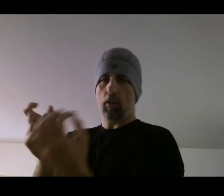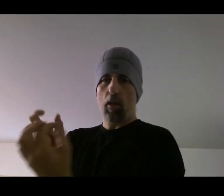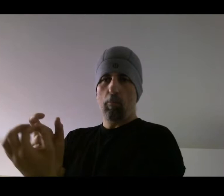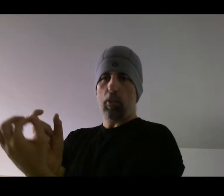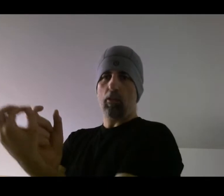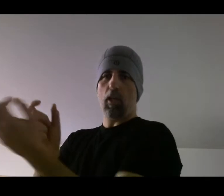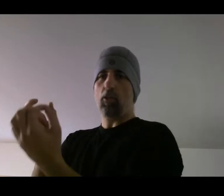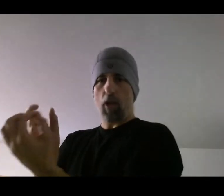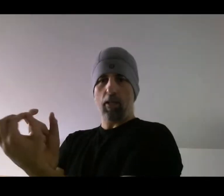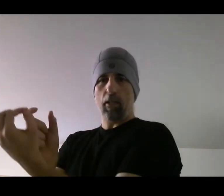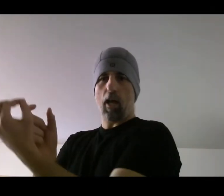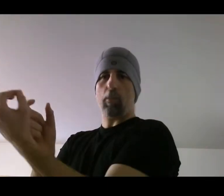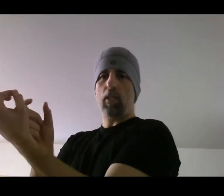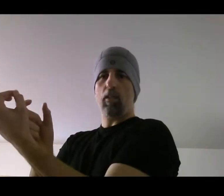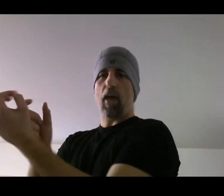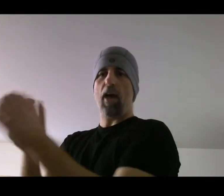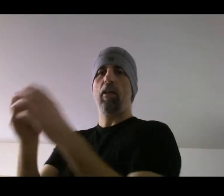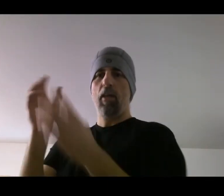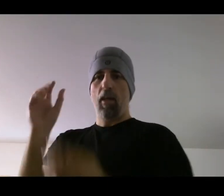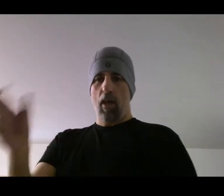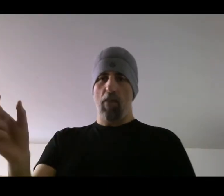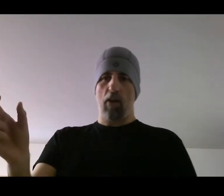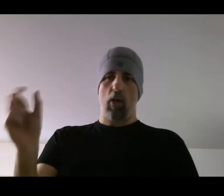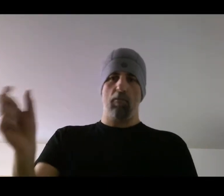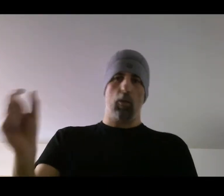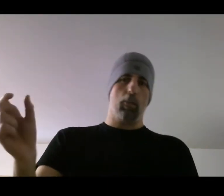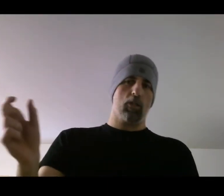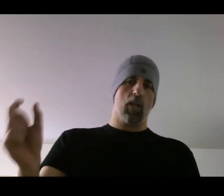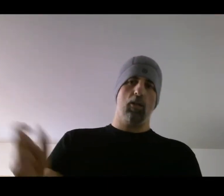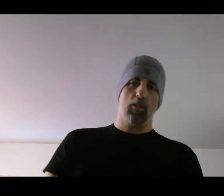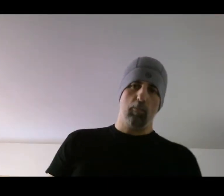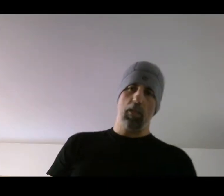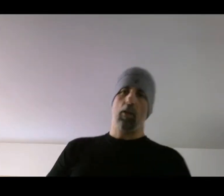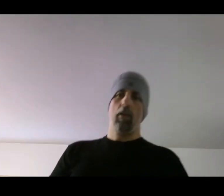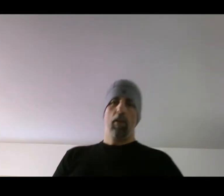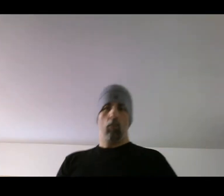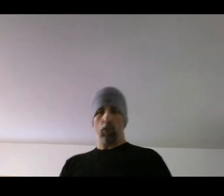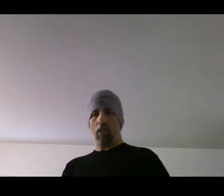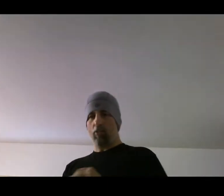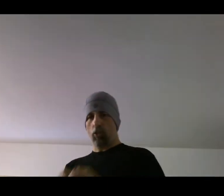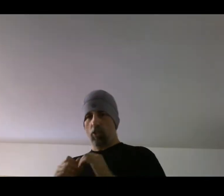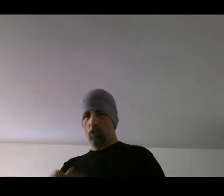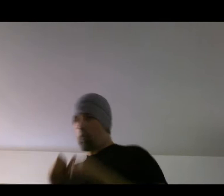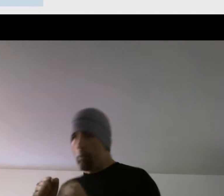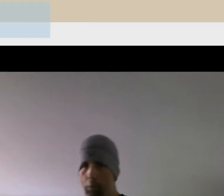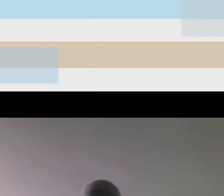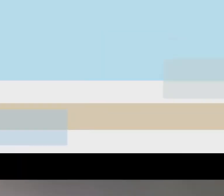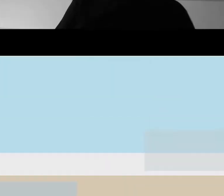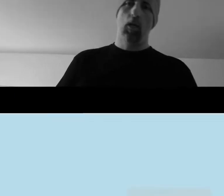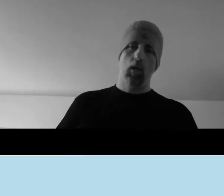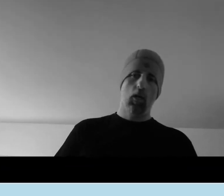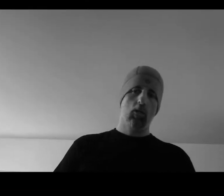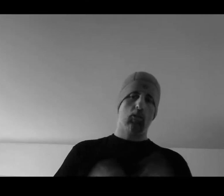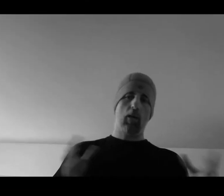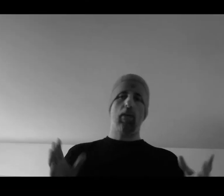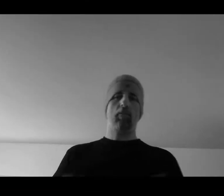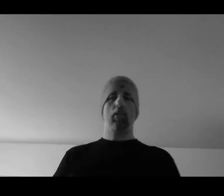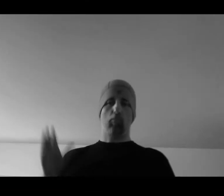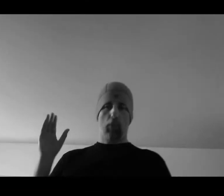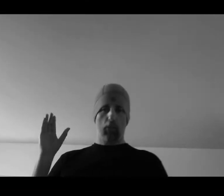build adrenaline up into that. And now you have your burst energy meter, which allows you to just bounce. So now we're having this burst